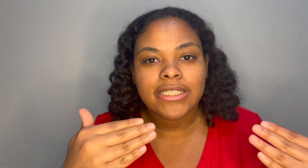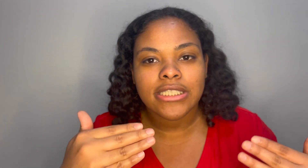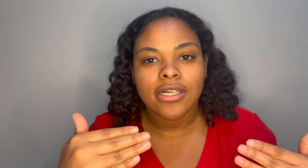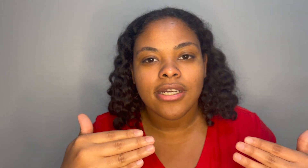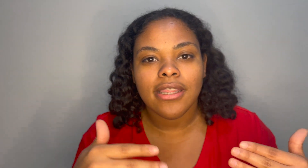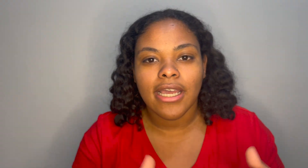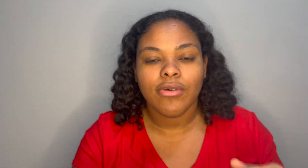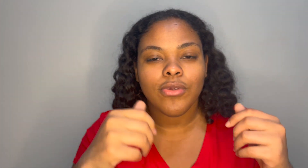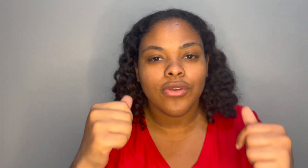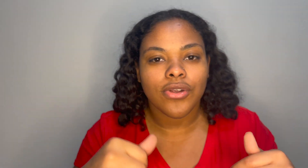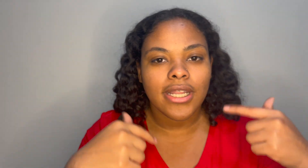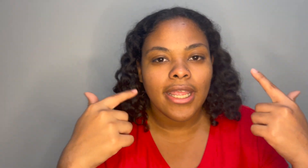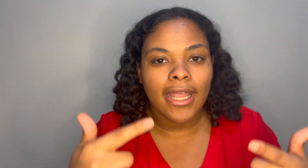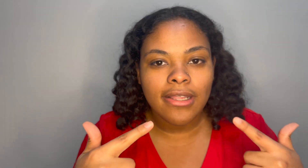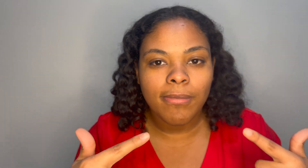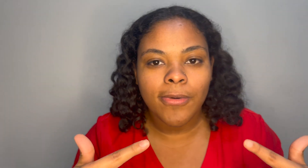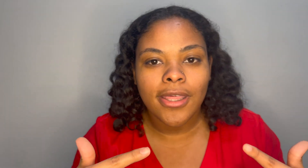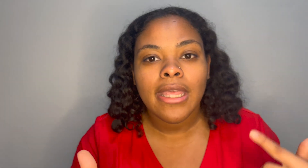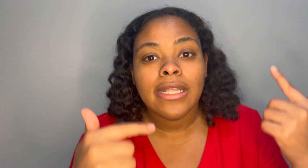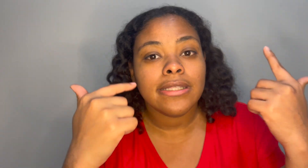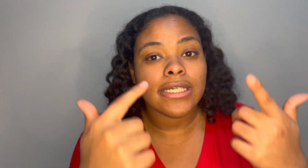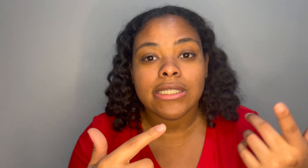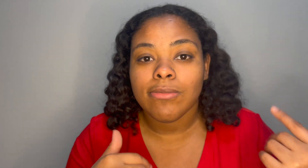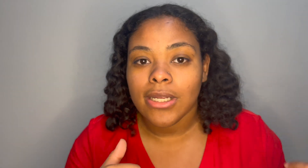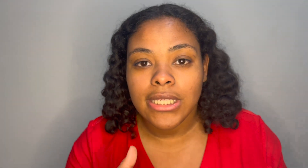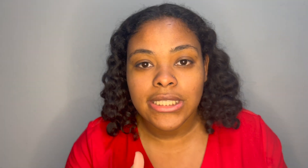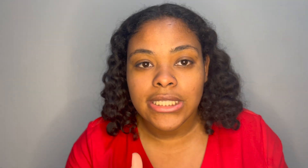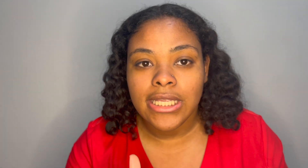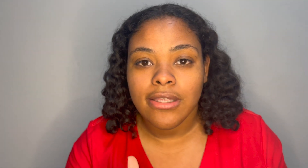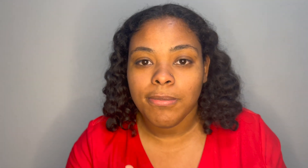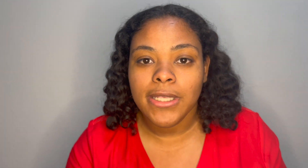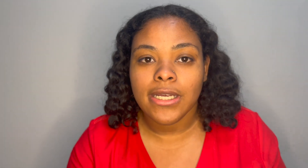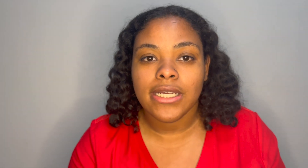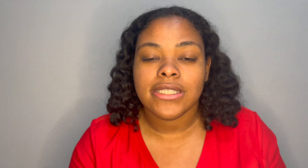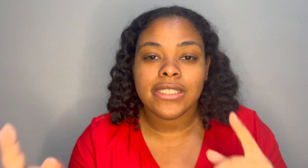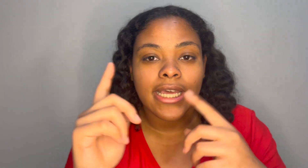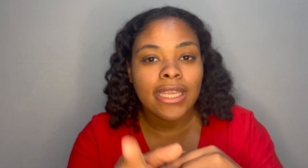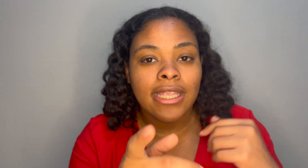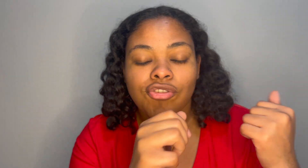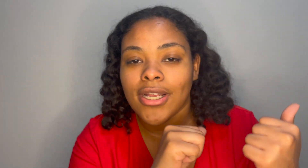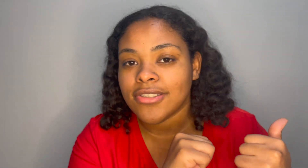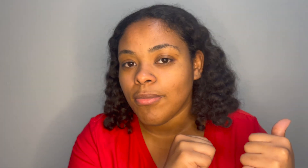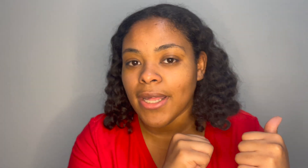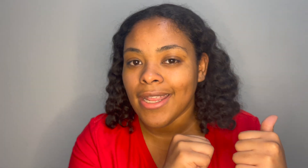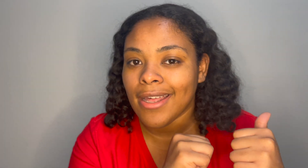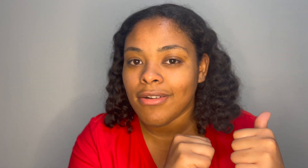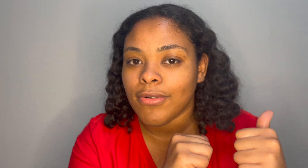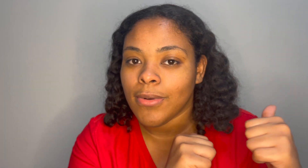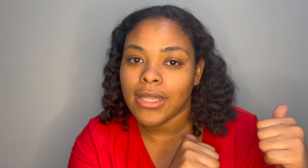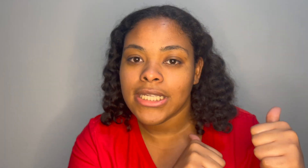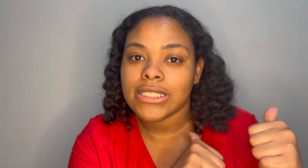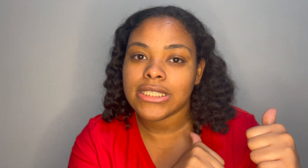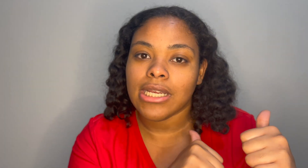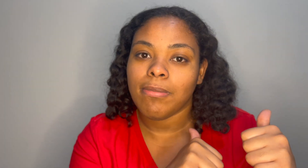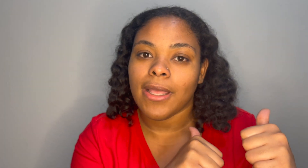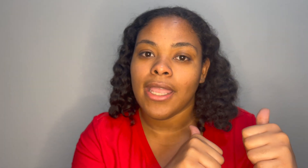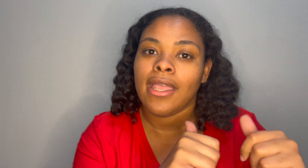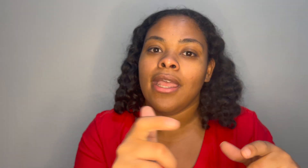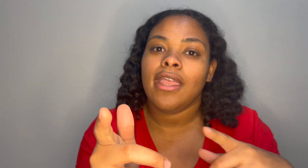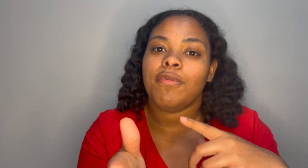sure that who you're going to end up with doesn't want kids either because that can drive somebody out of a relationship like if